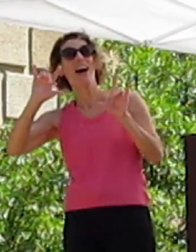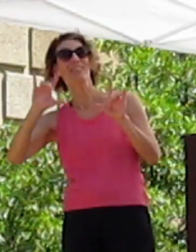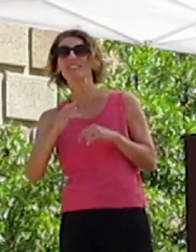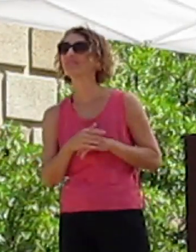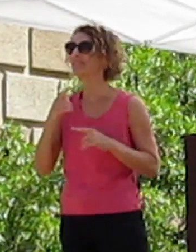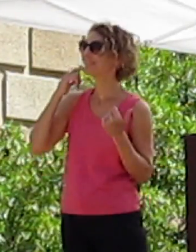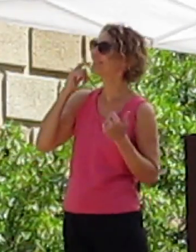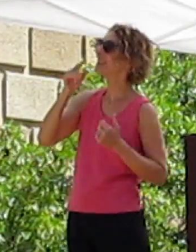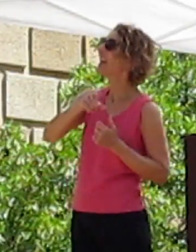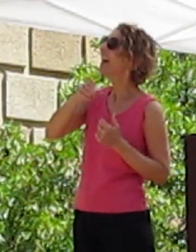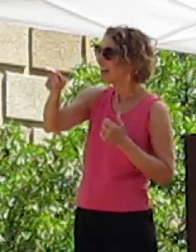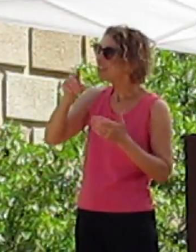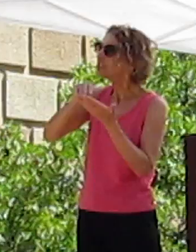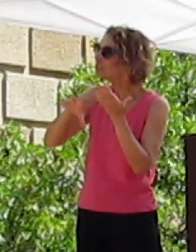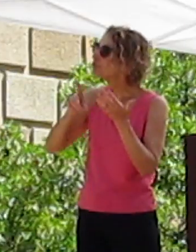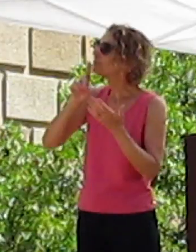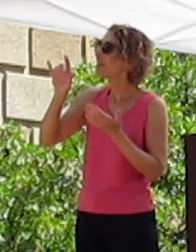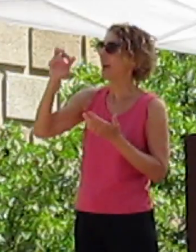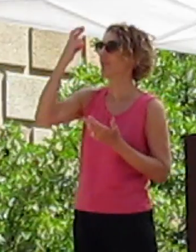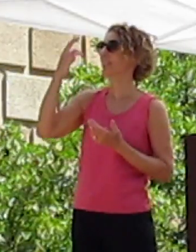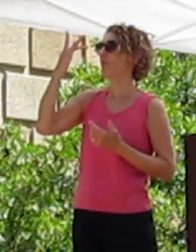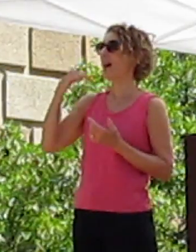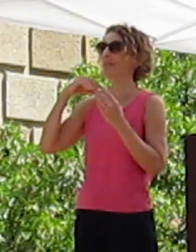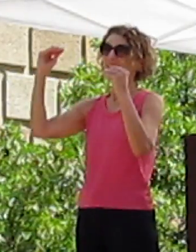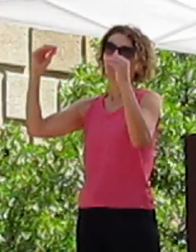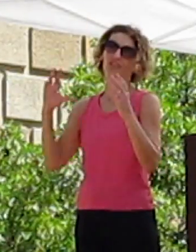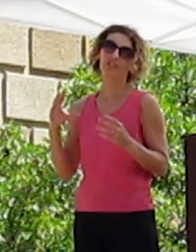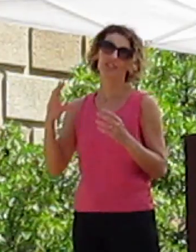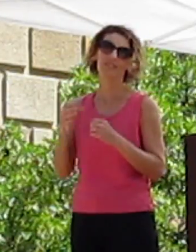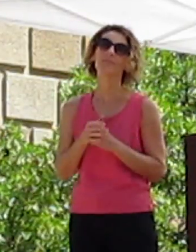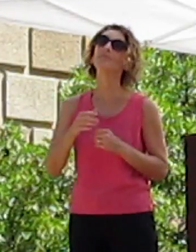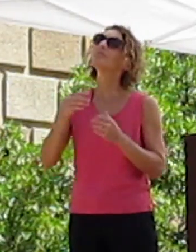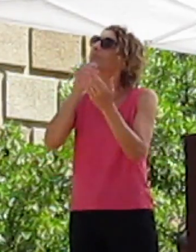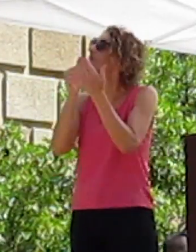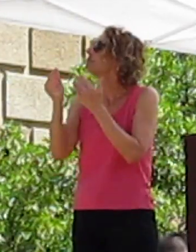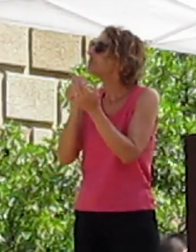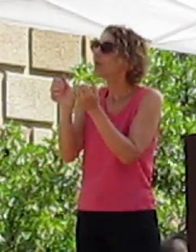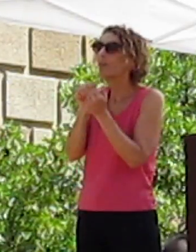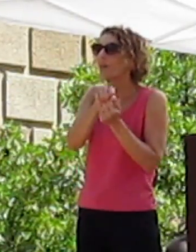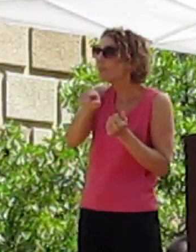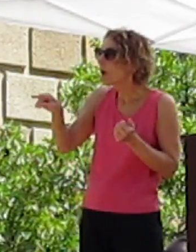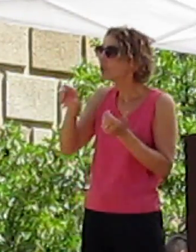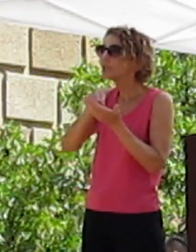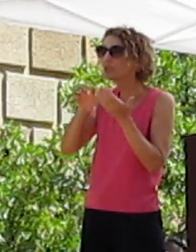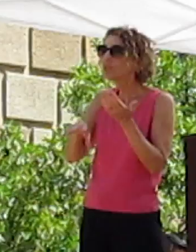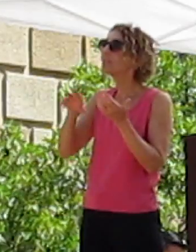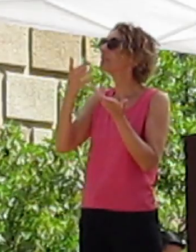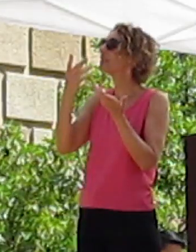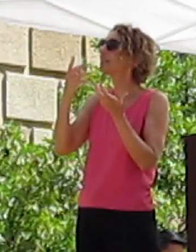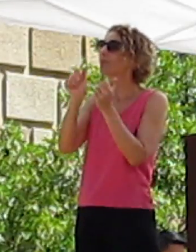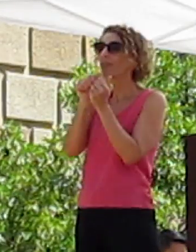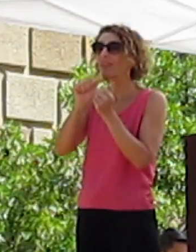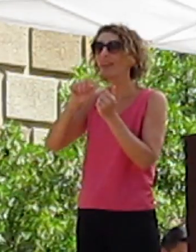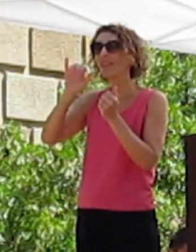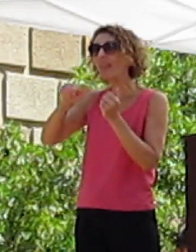They truly are the reason that I am teaching. Even with these statistics